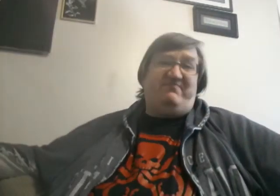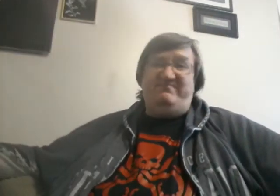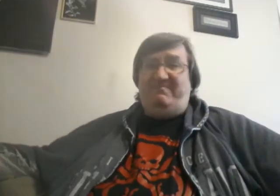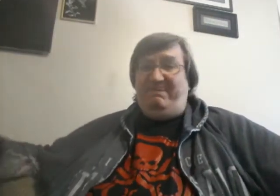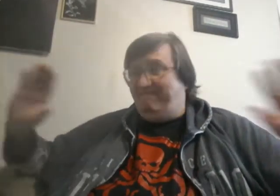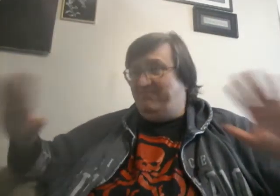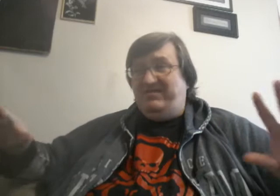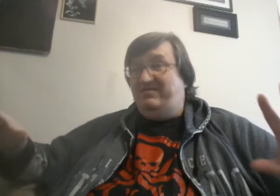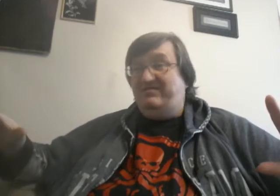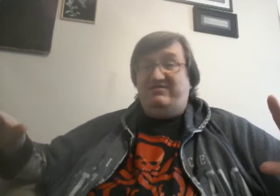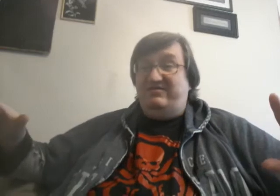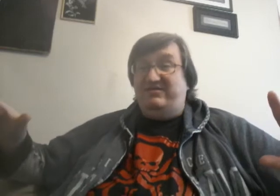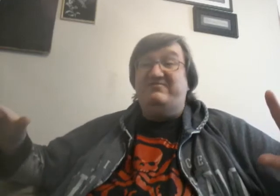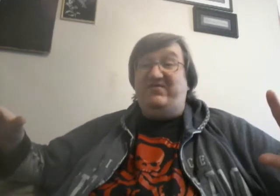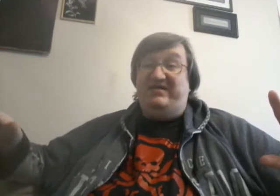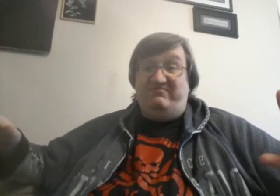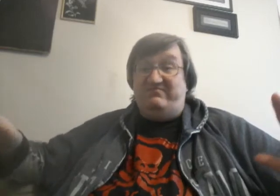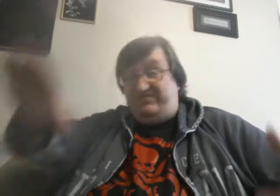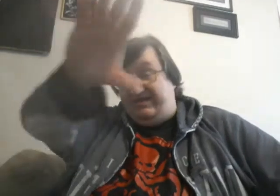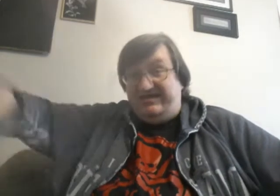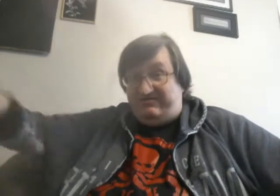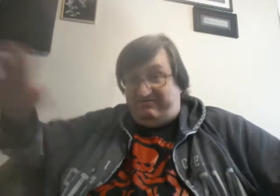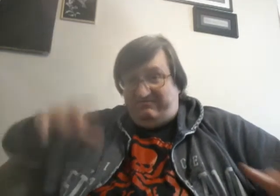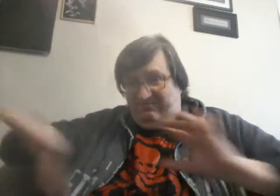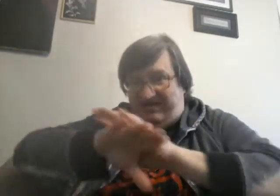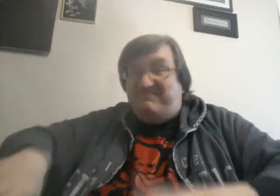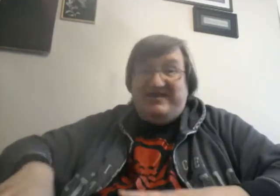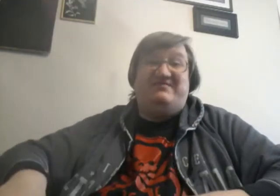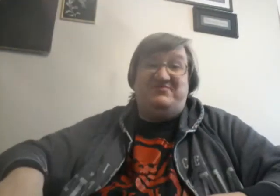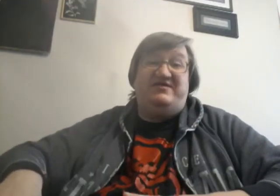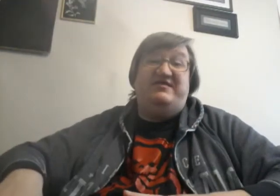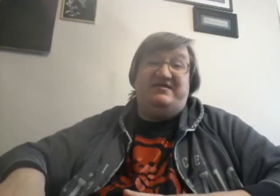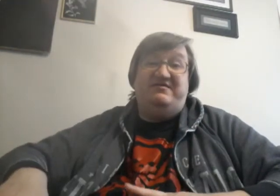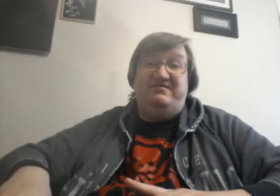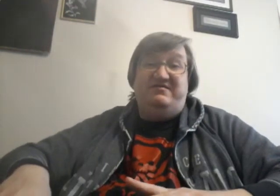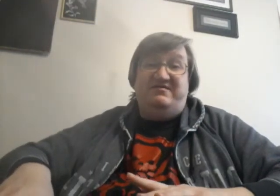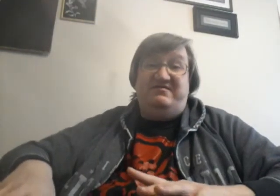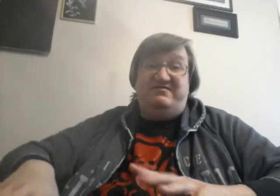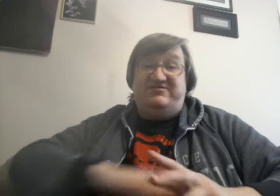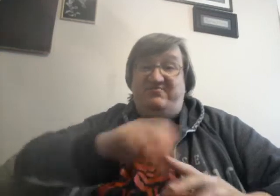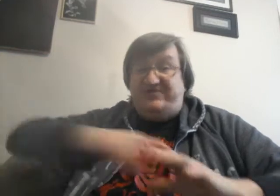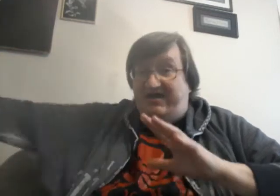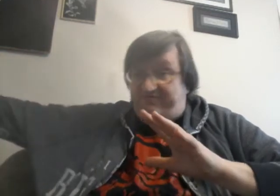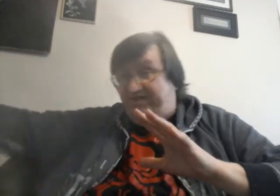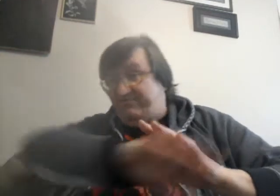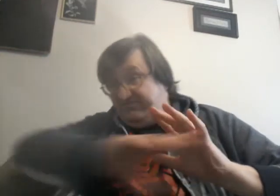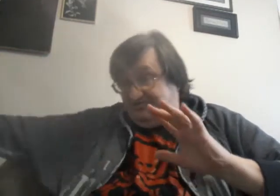up near infinity in his immediate vicinity. It slows down around him. So,